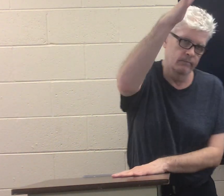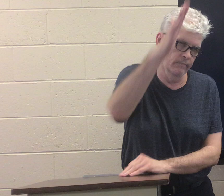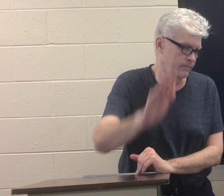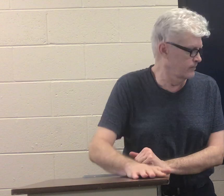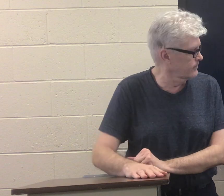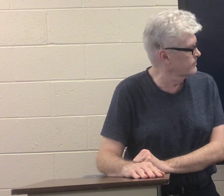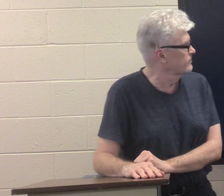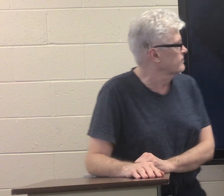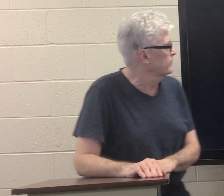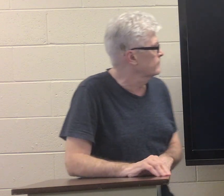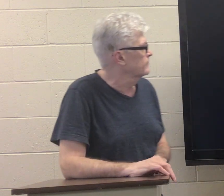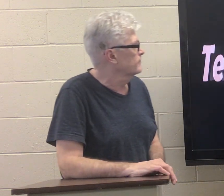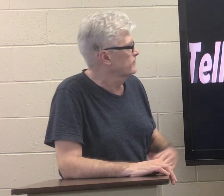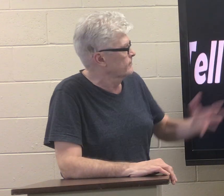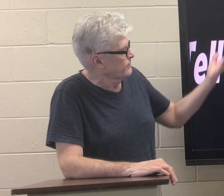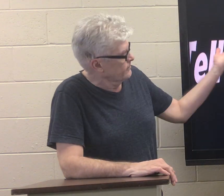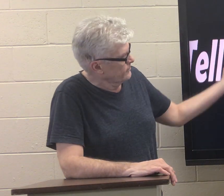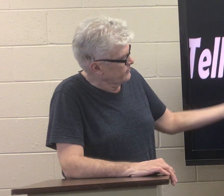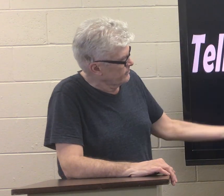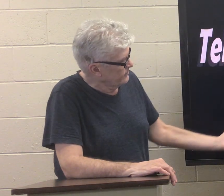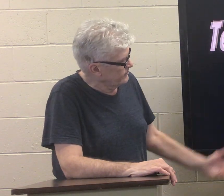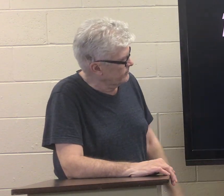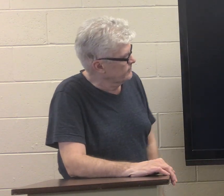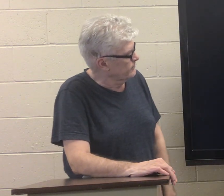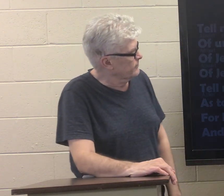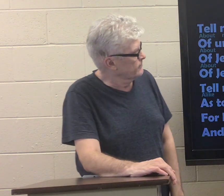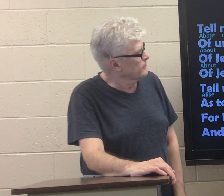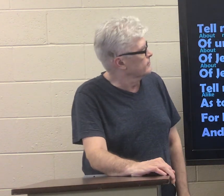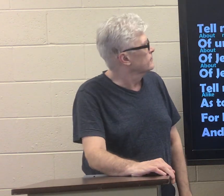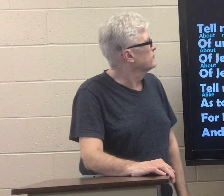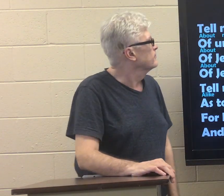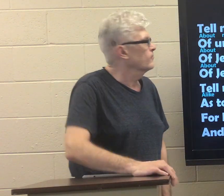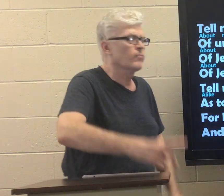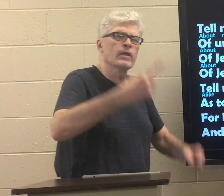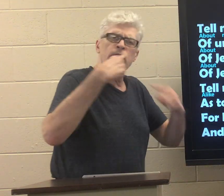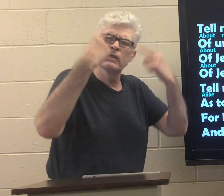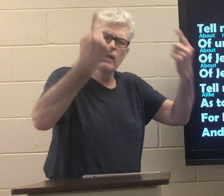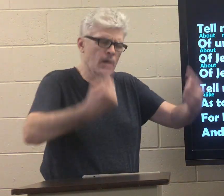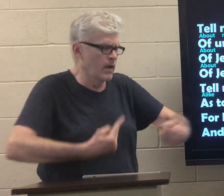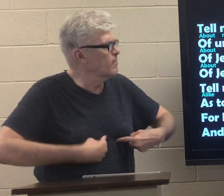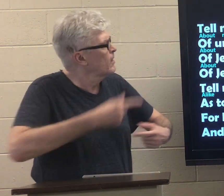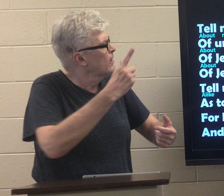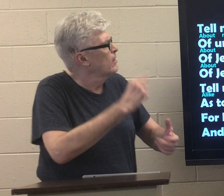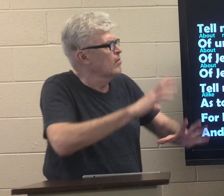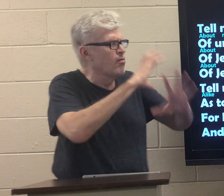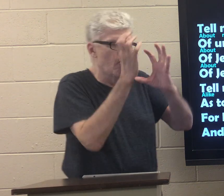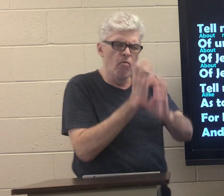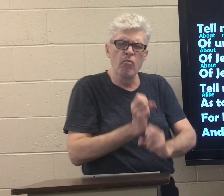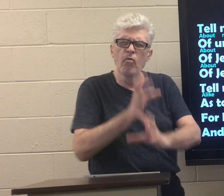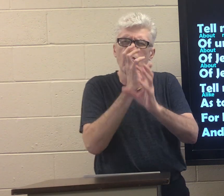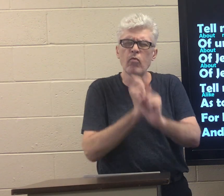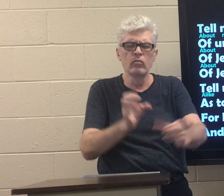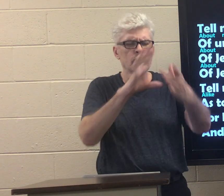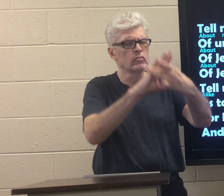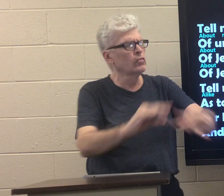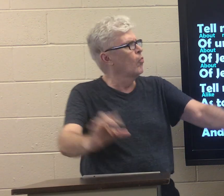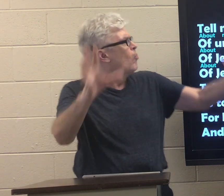Hello. This is our song. Tell me the old, old story